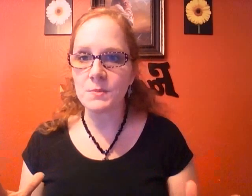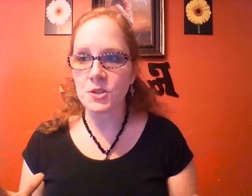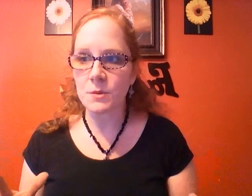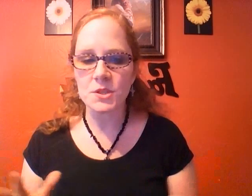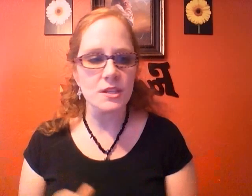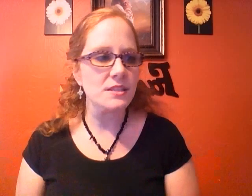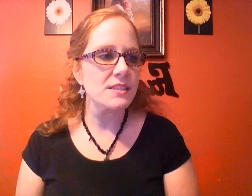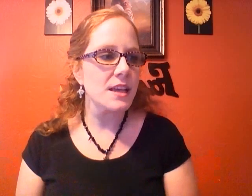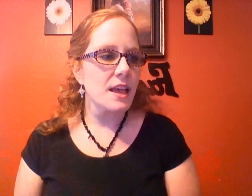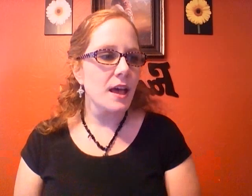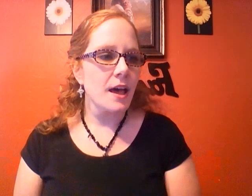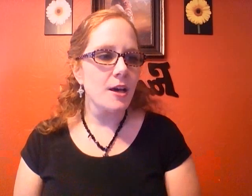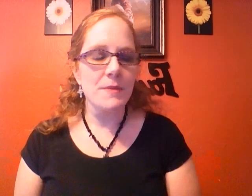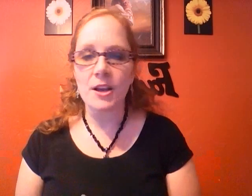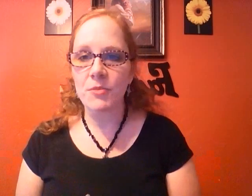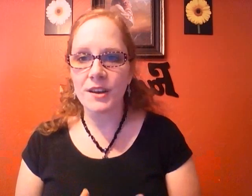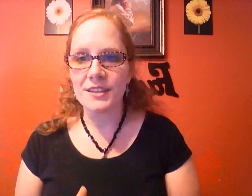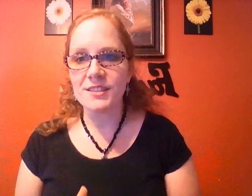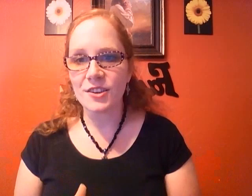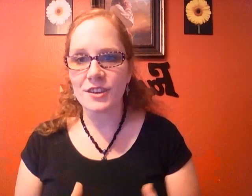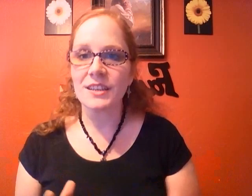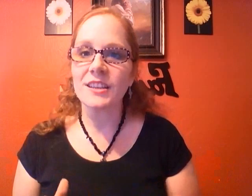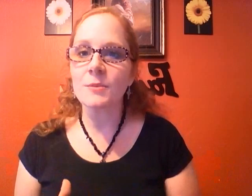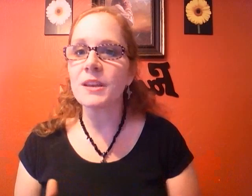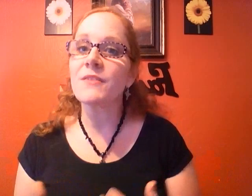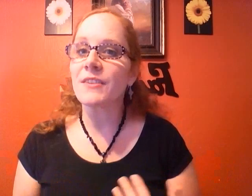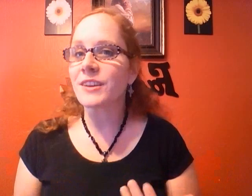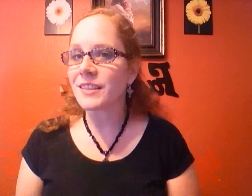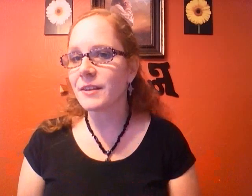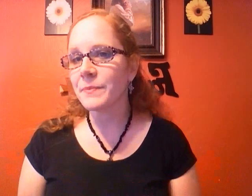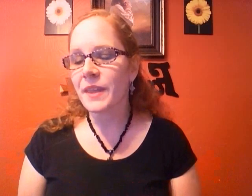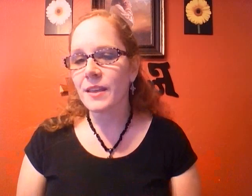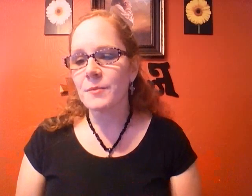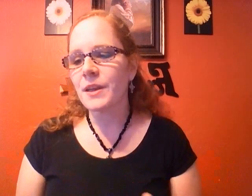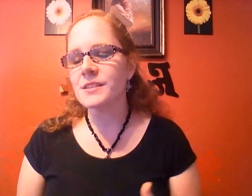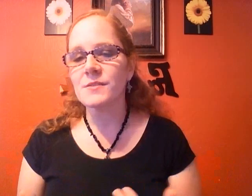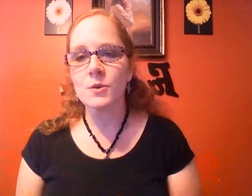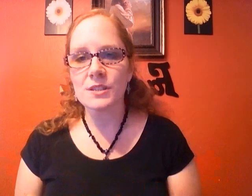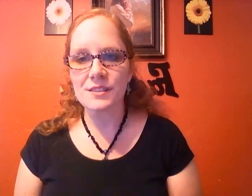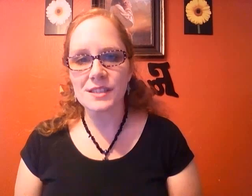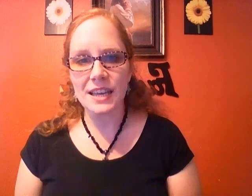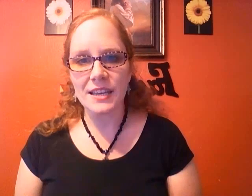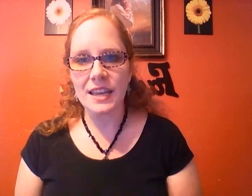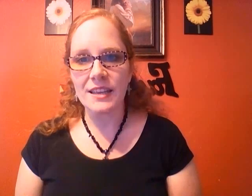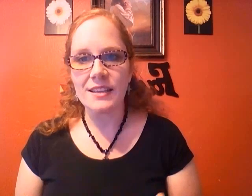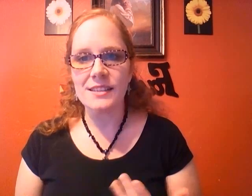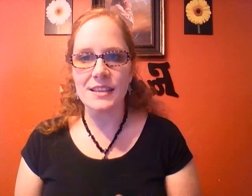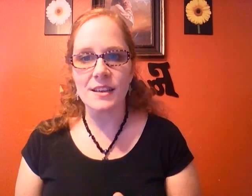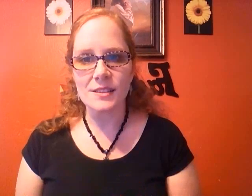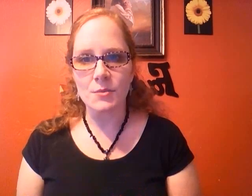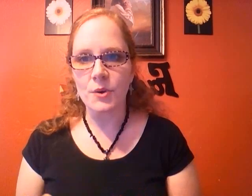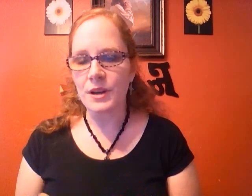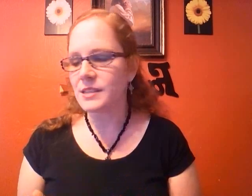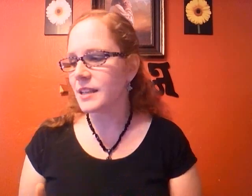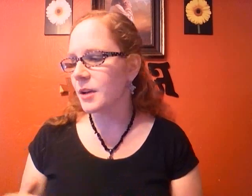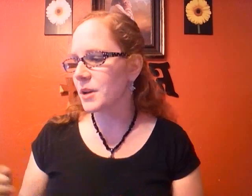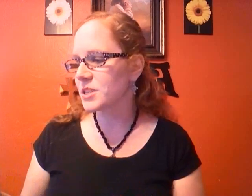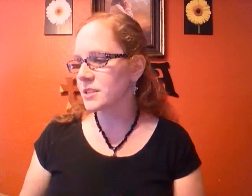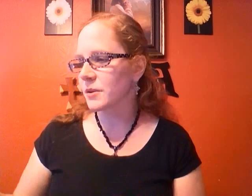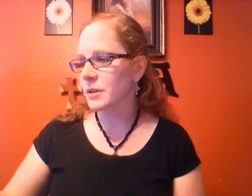prescriptions hair products deodorant a little bit of everything because of course your skin is is also important so how much it's going